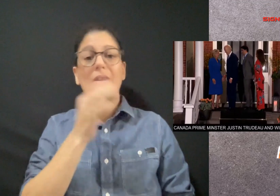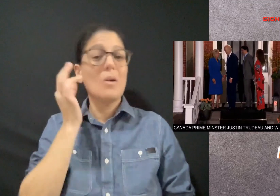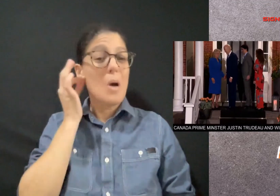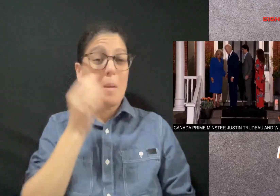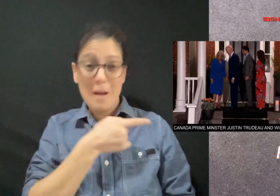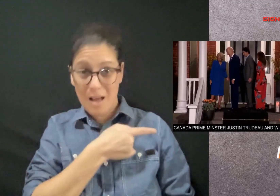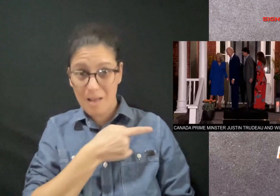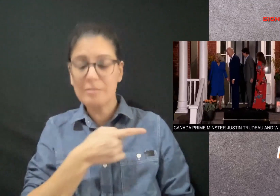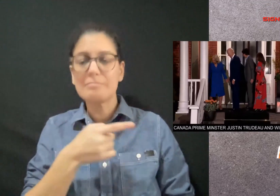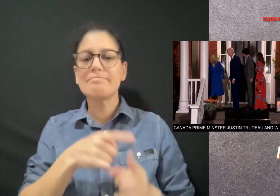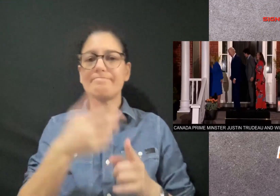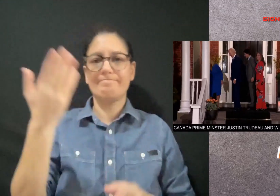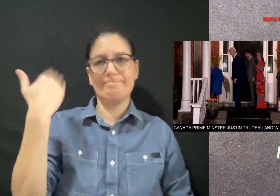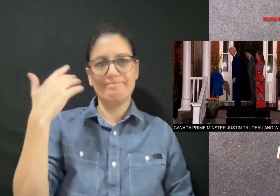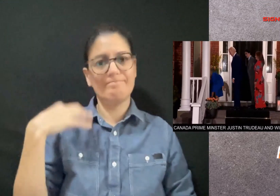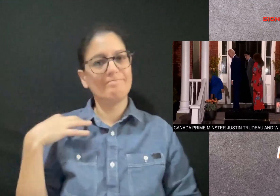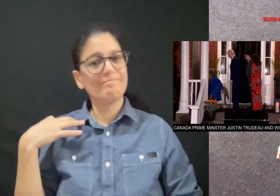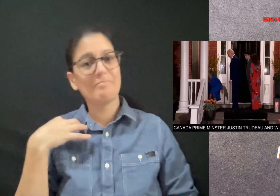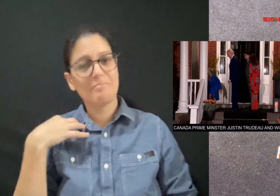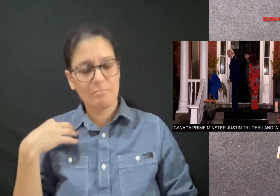she is a former model and TV host